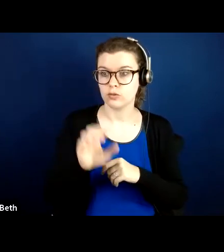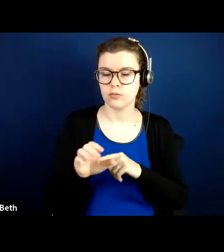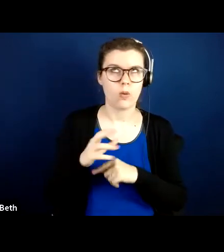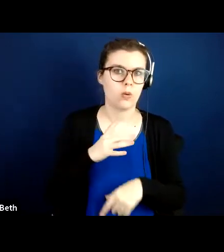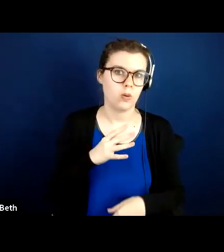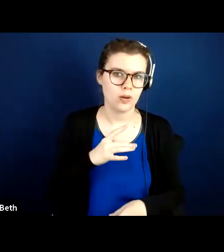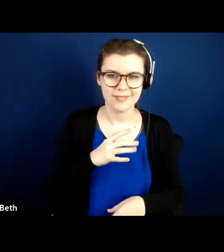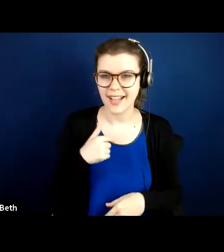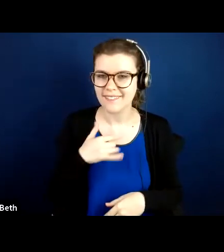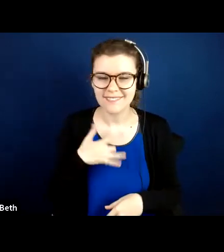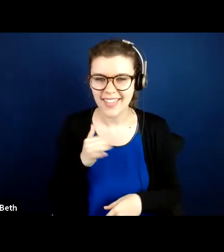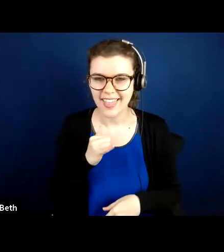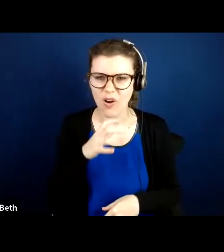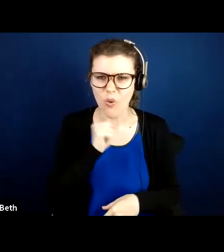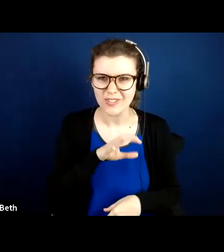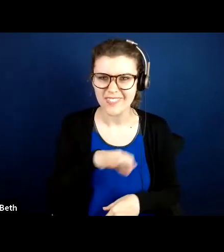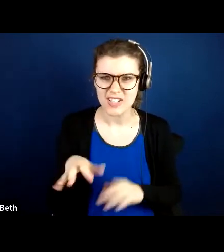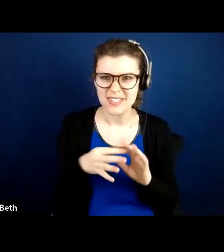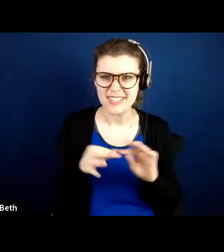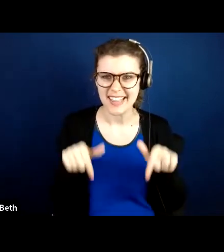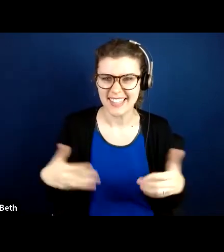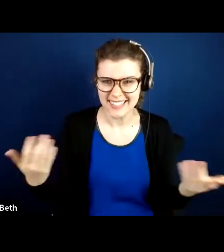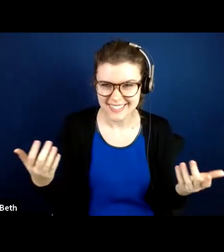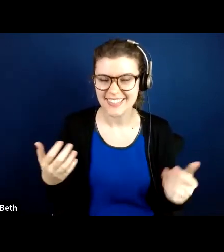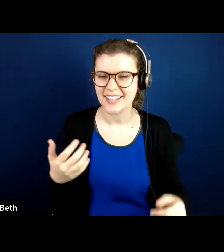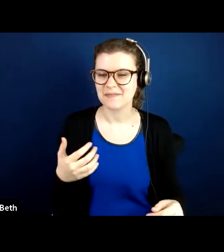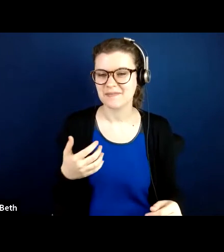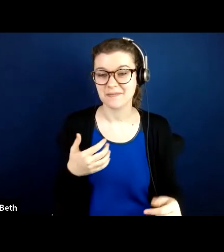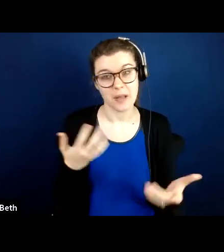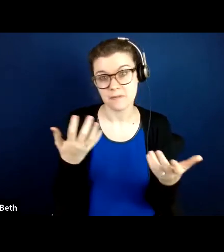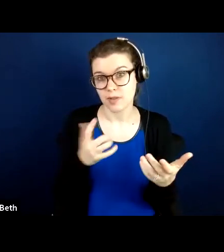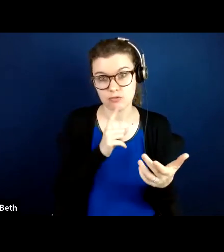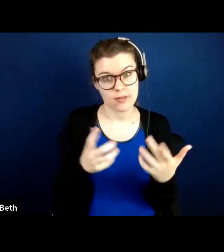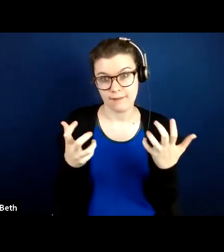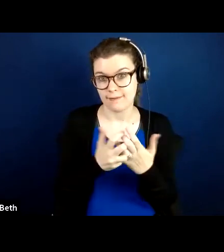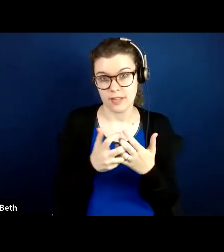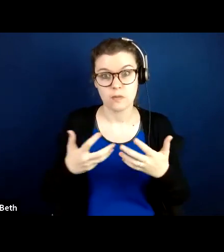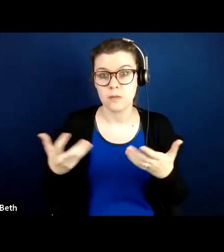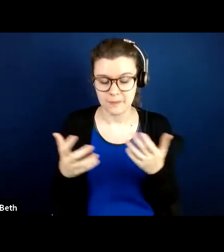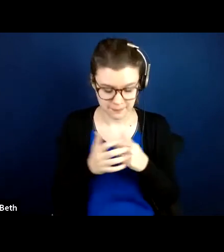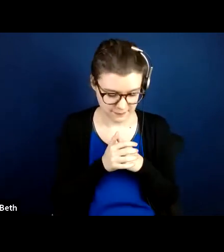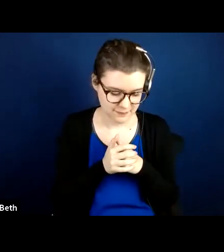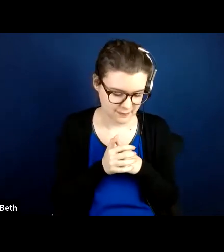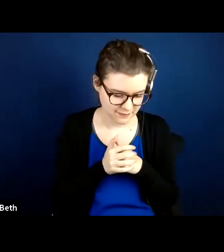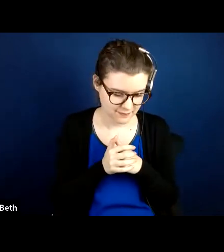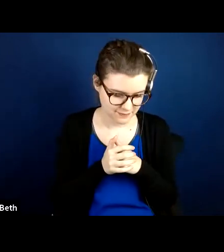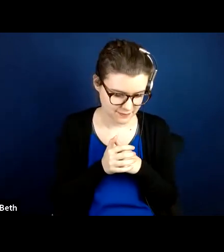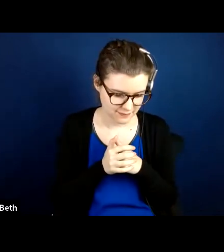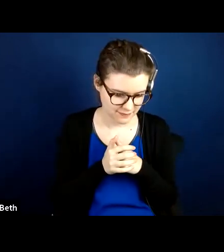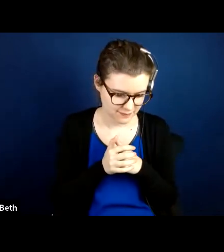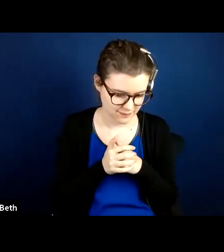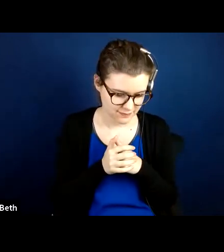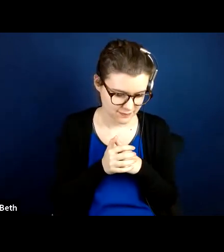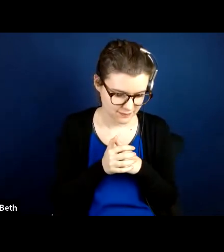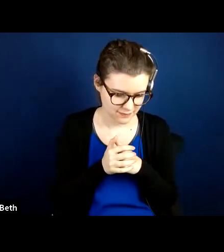feel like an olden timer even saying this, but this, I still, this still works really well, is that we're, I feel like